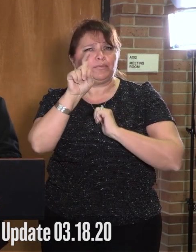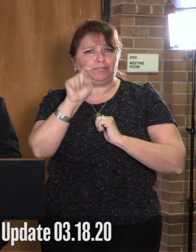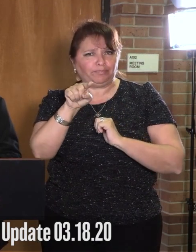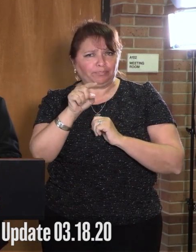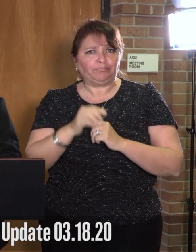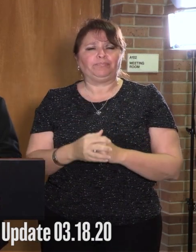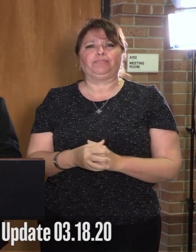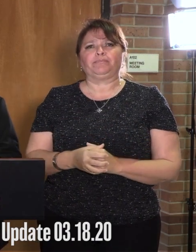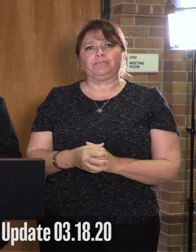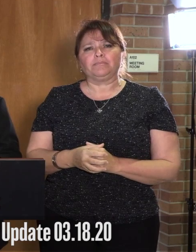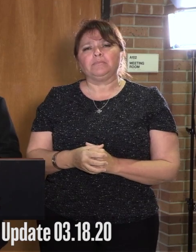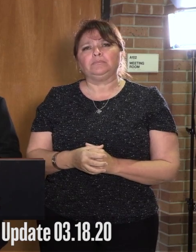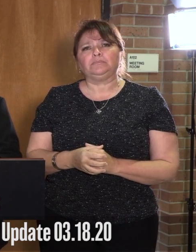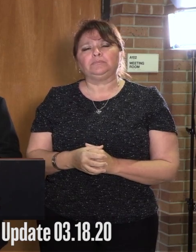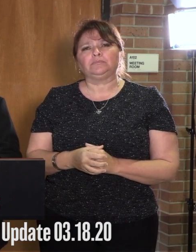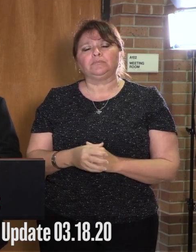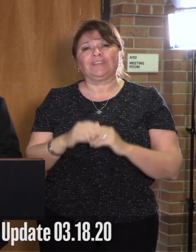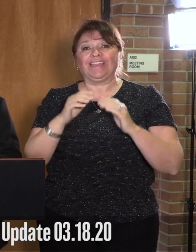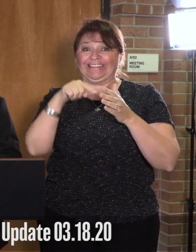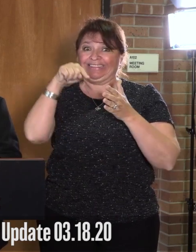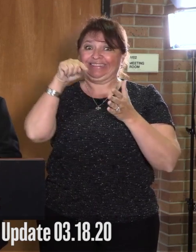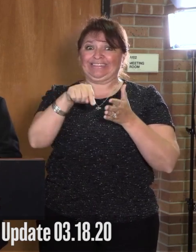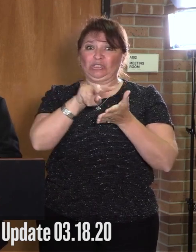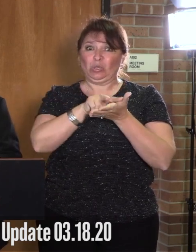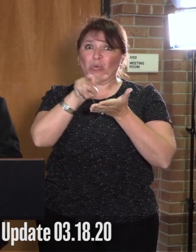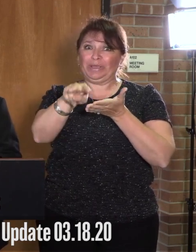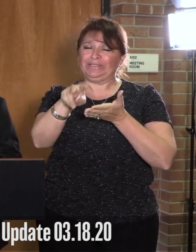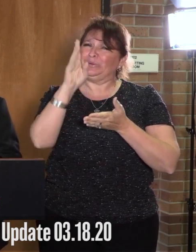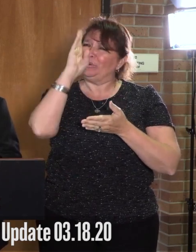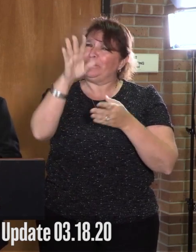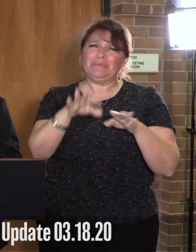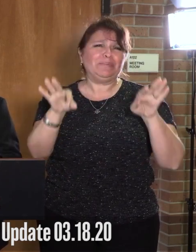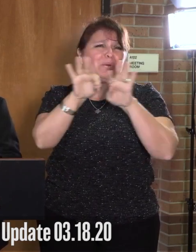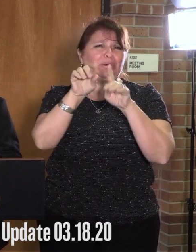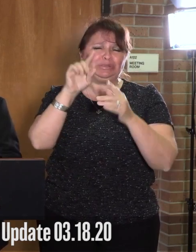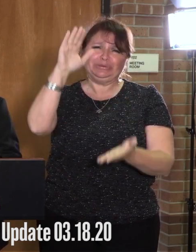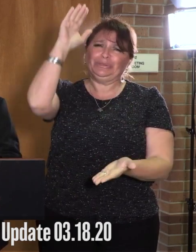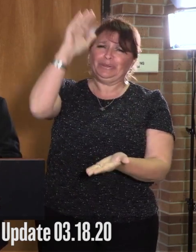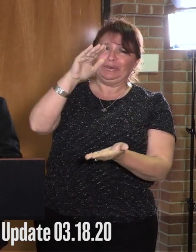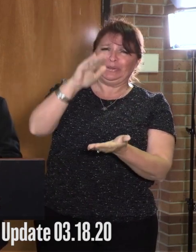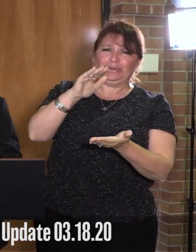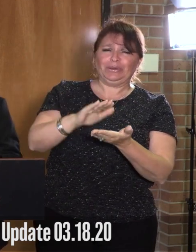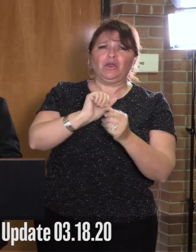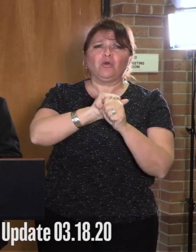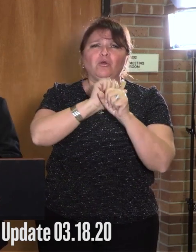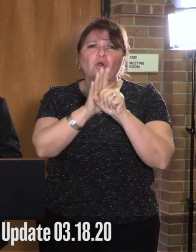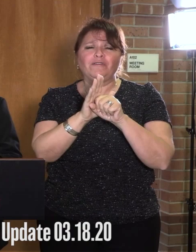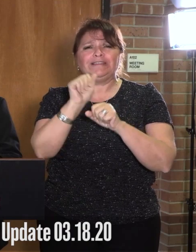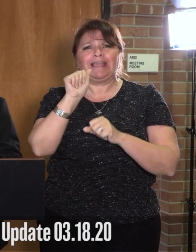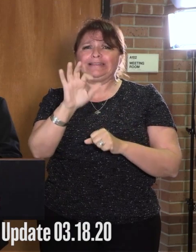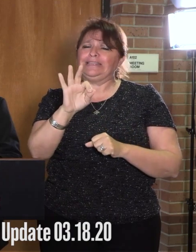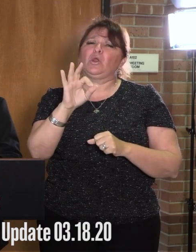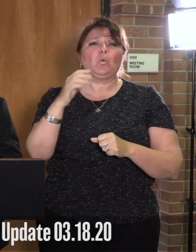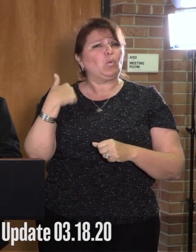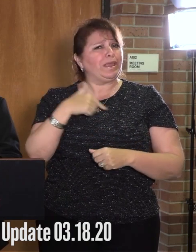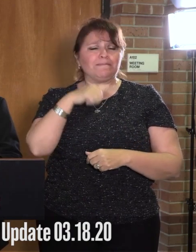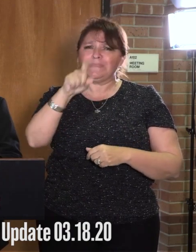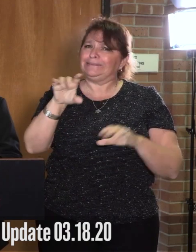propagación de COVID-19? The next two weeks are going to be critical in slowing the spread of COVID-19. And Texans must act now.